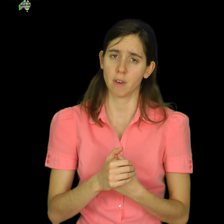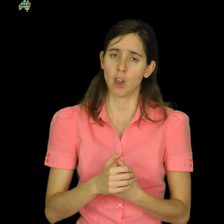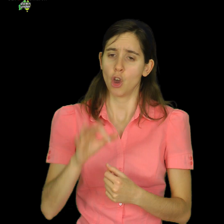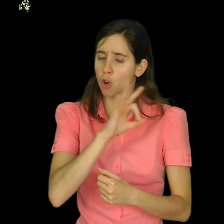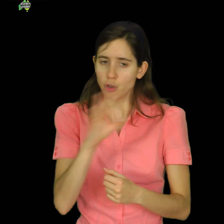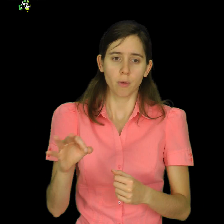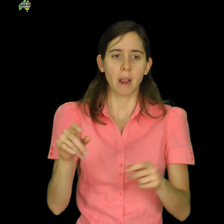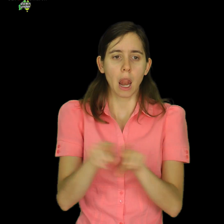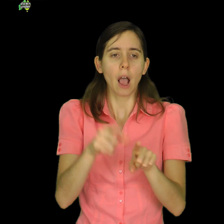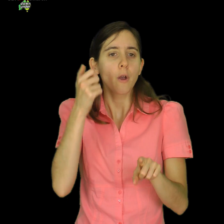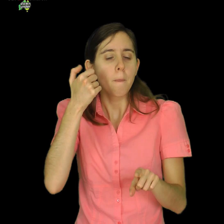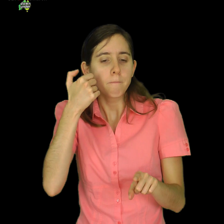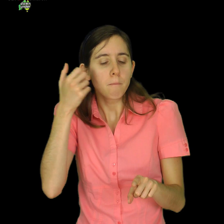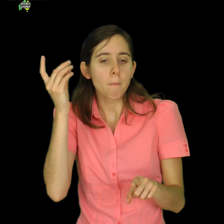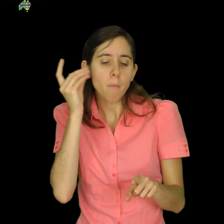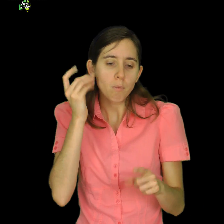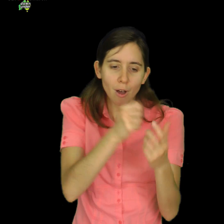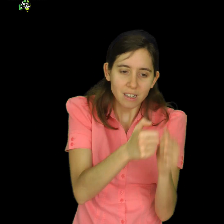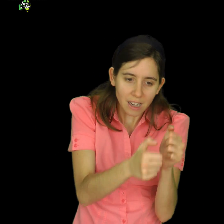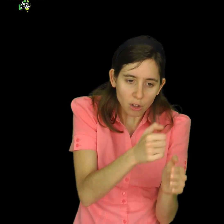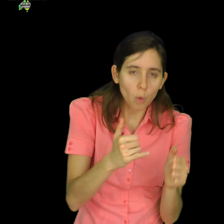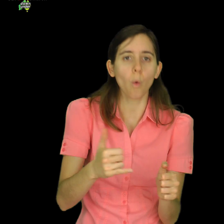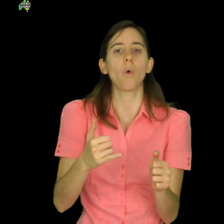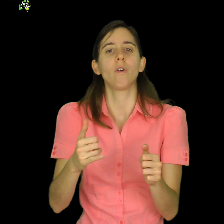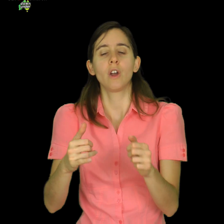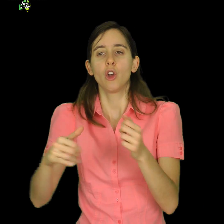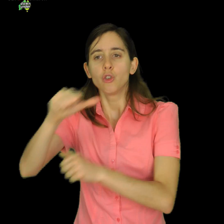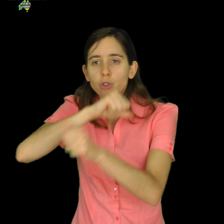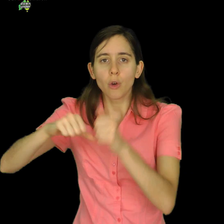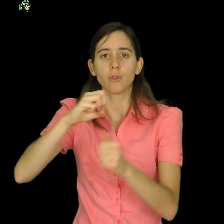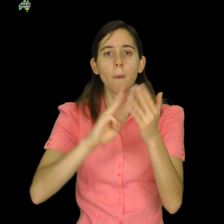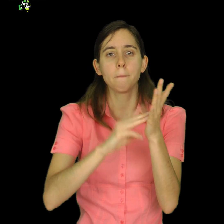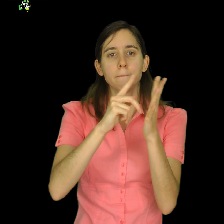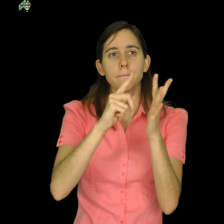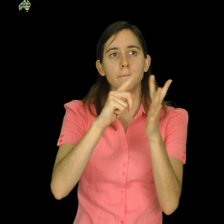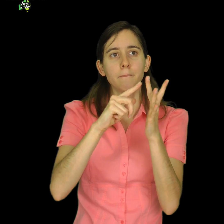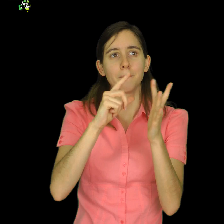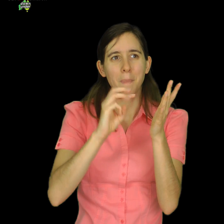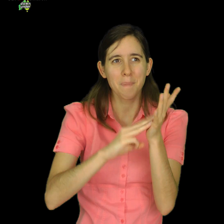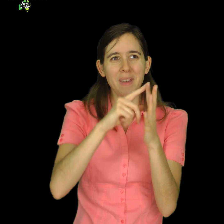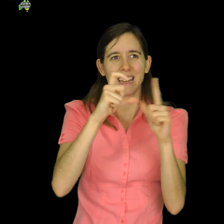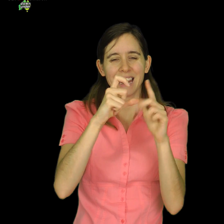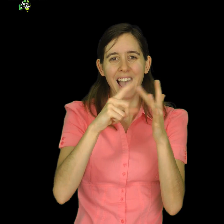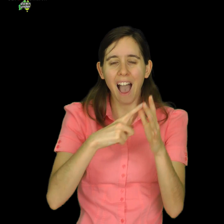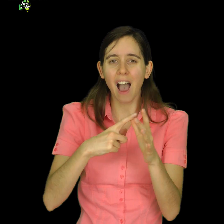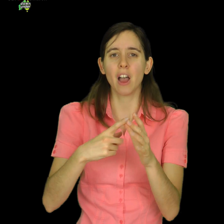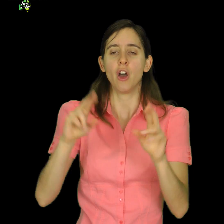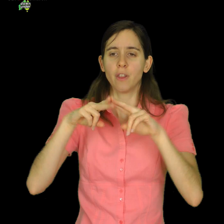social media posts, God designed the family for togetherness. He instructed families to talk about his